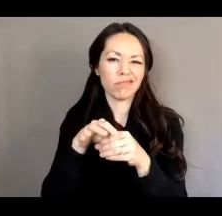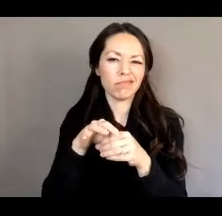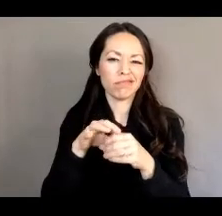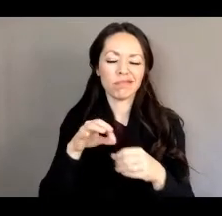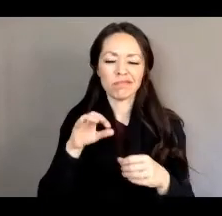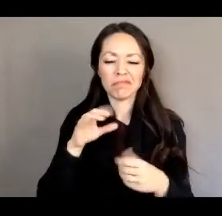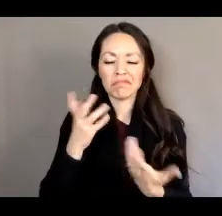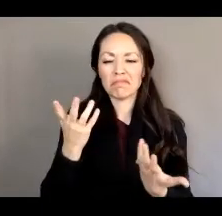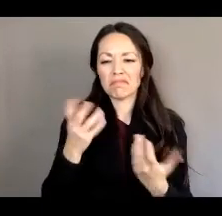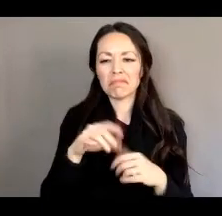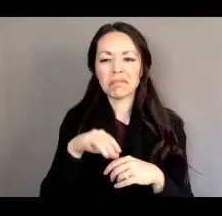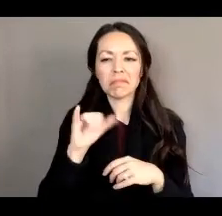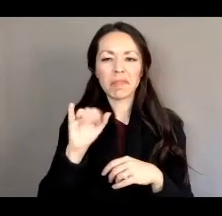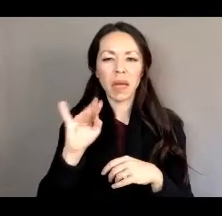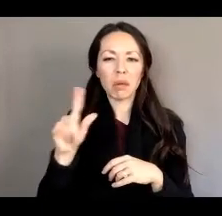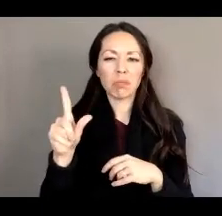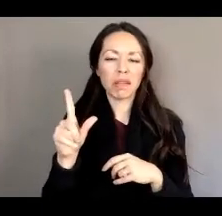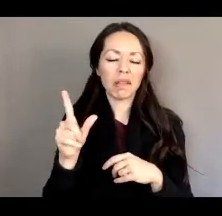wasn't moving through.